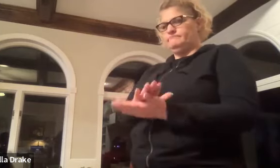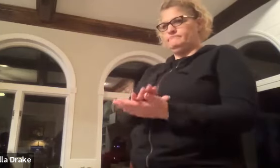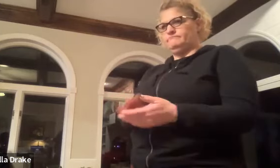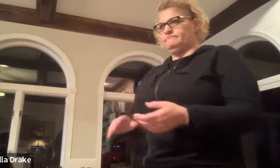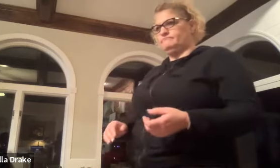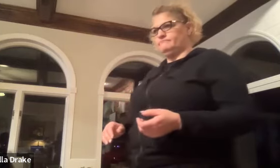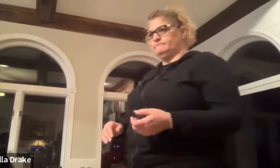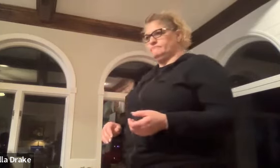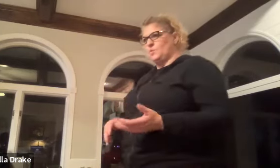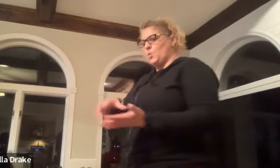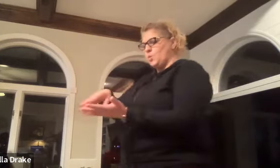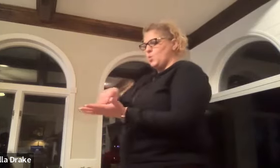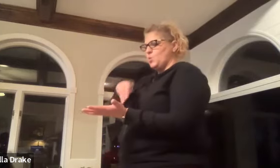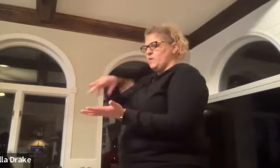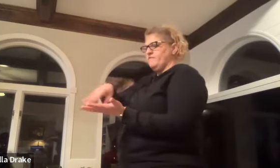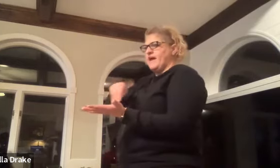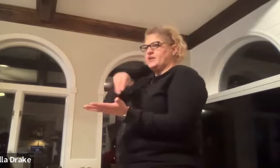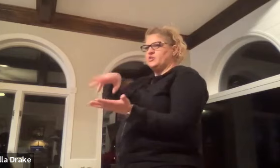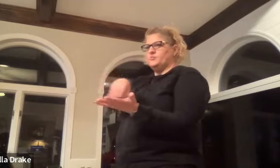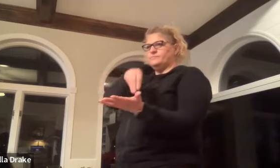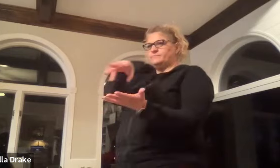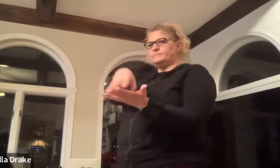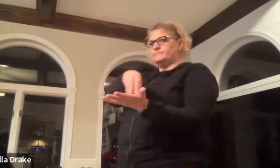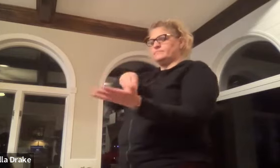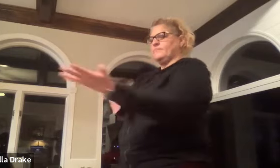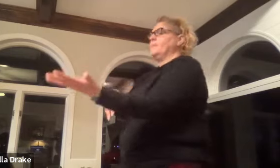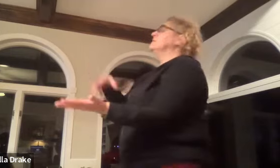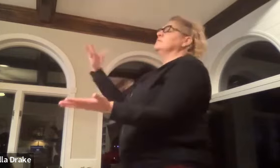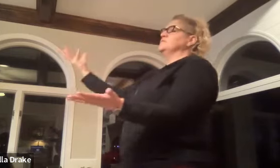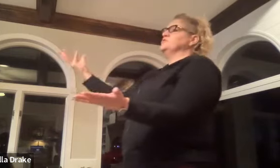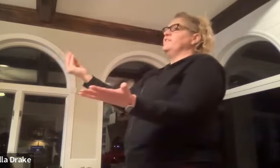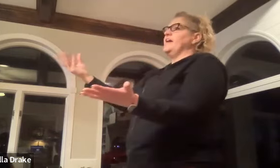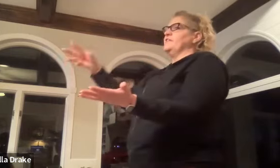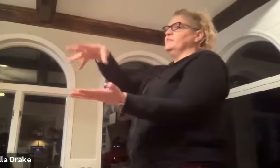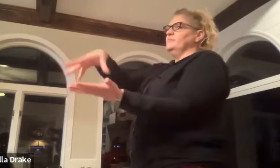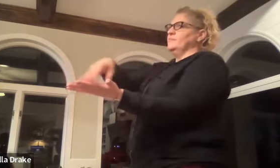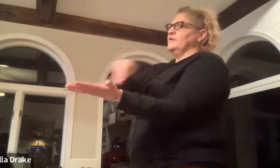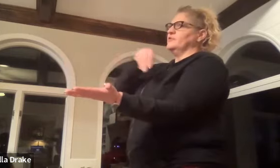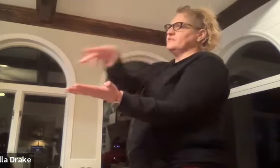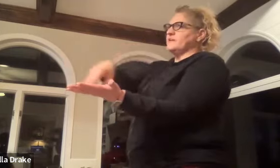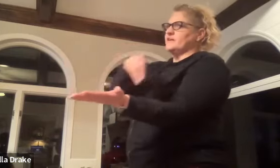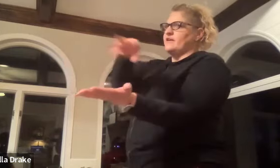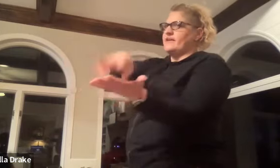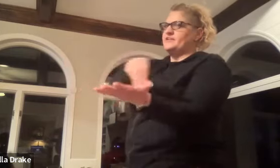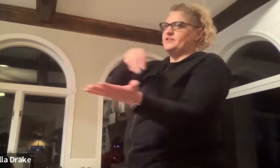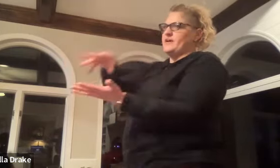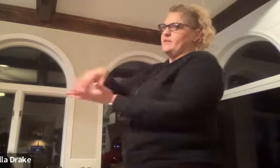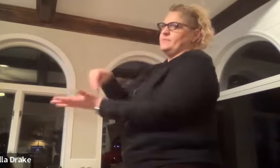what's vacuum vacuum this is your vacuum and you're sucking all that dirt up